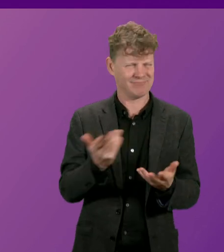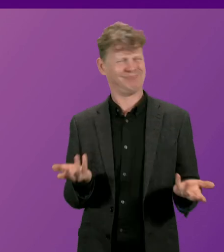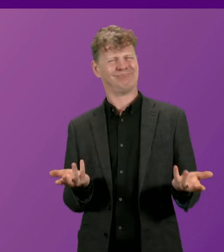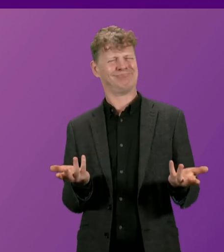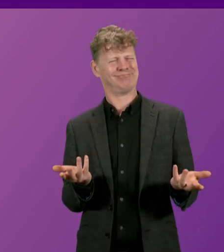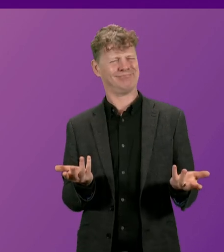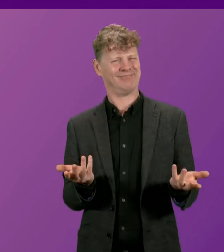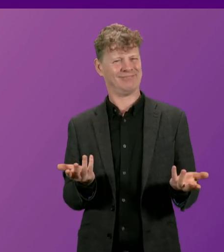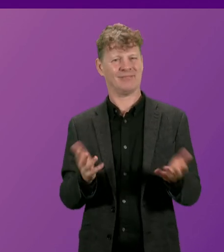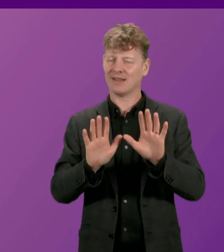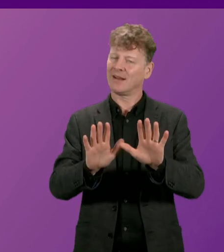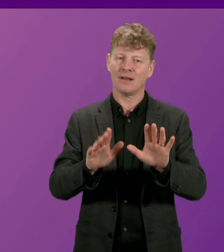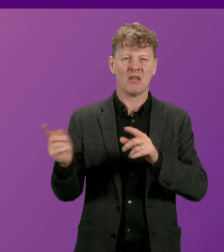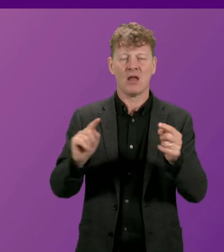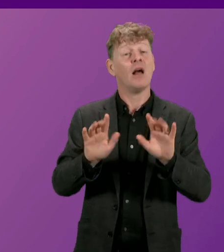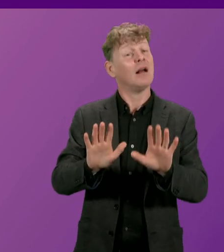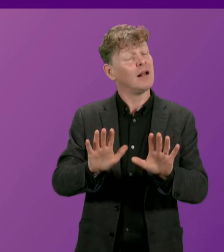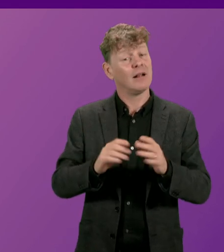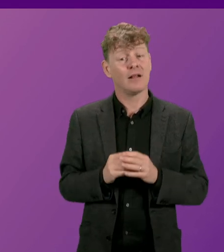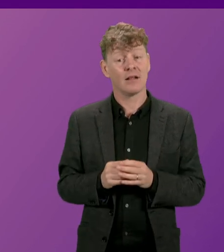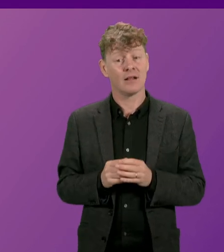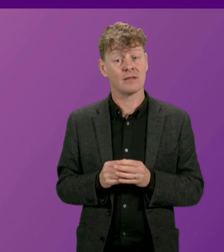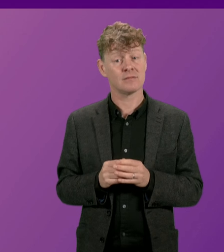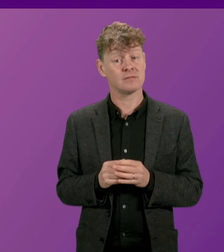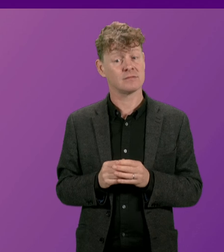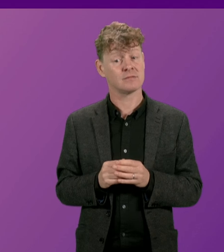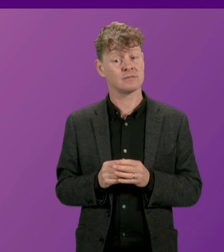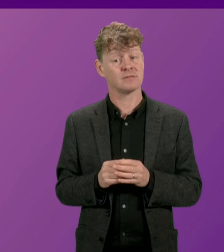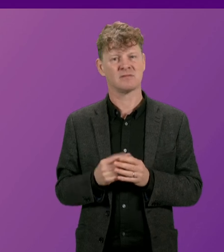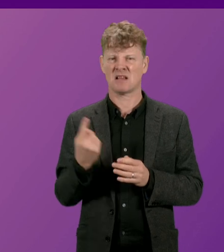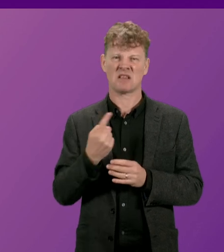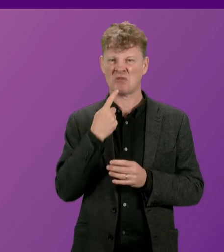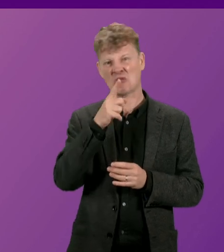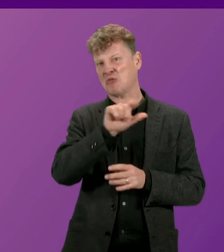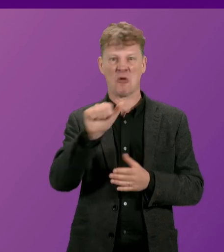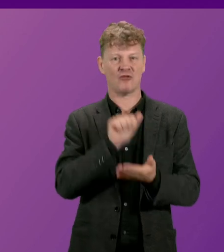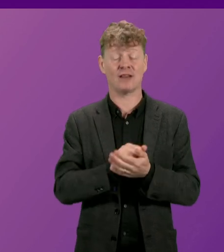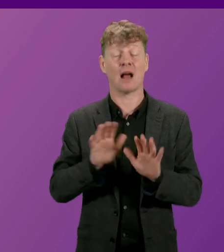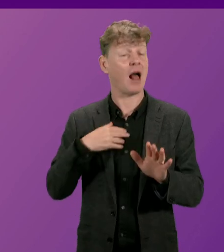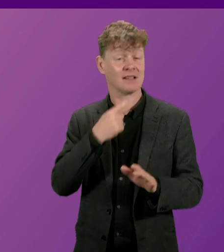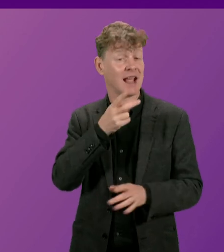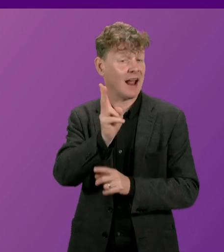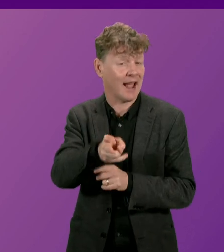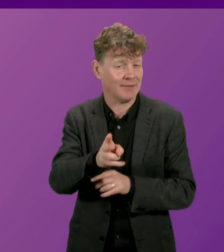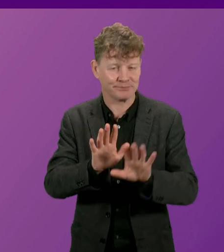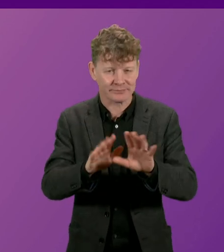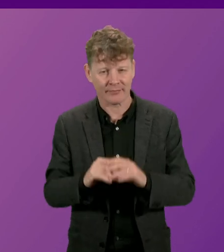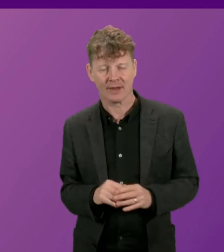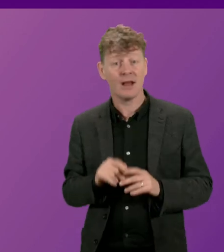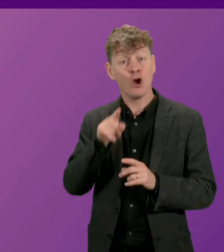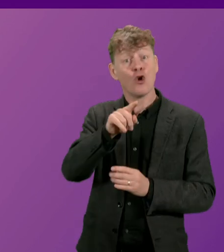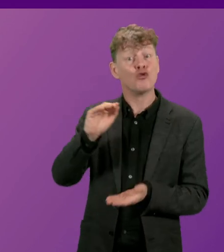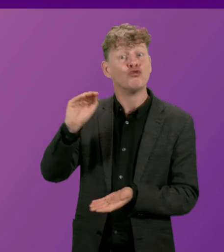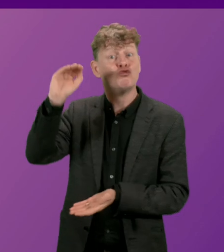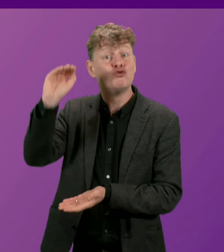now I'm being told that that's not correct so I'm going to say it again because that is what is involved. If you reduce